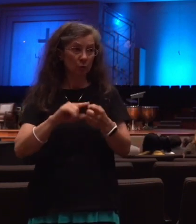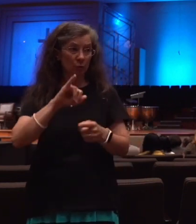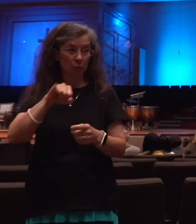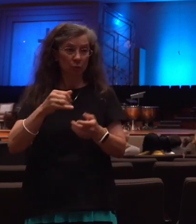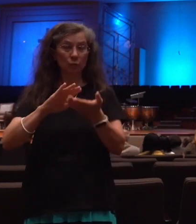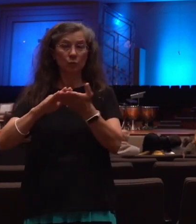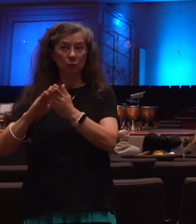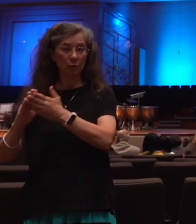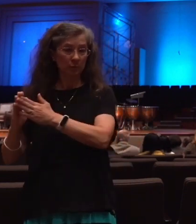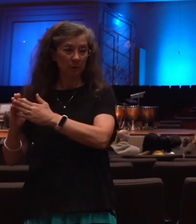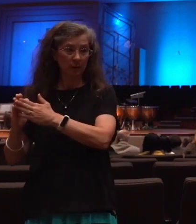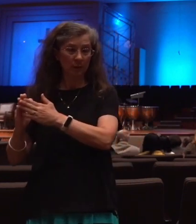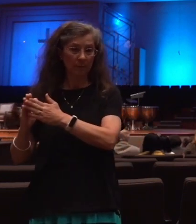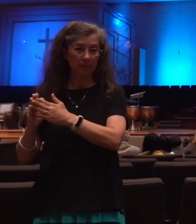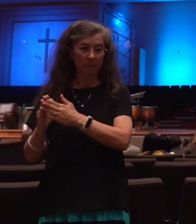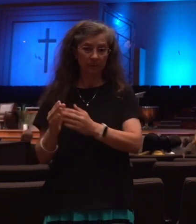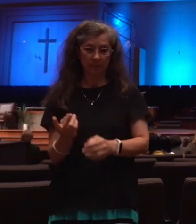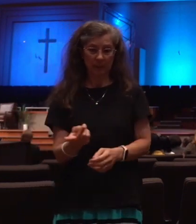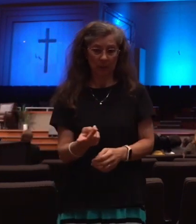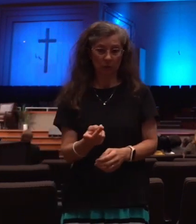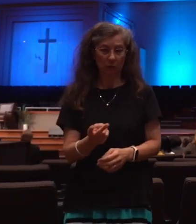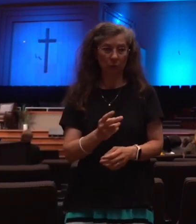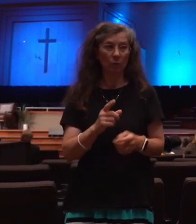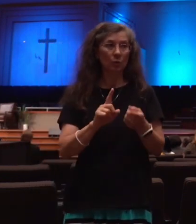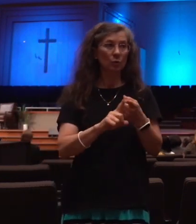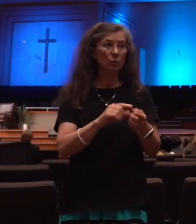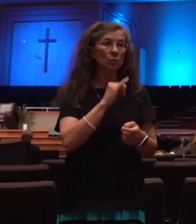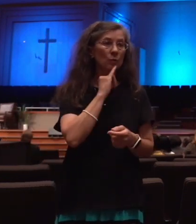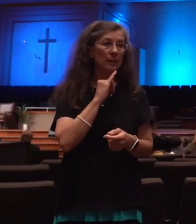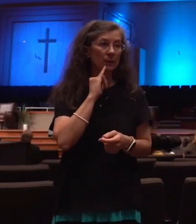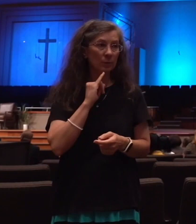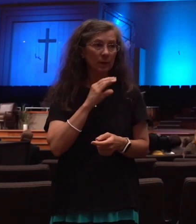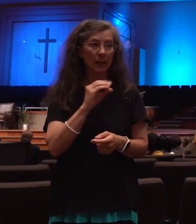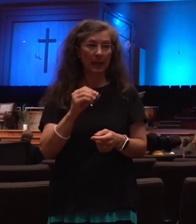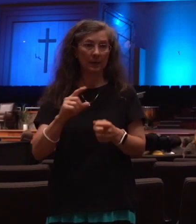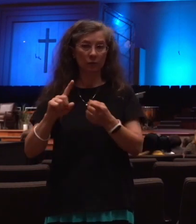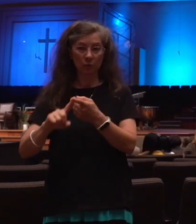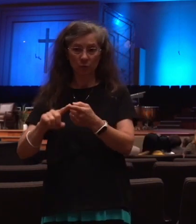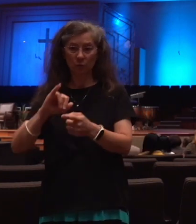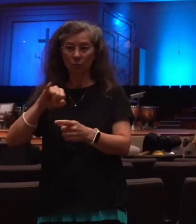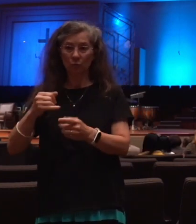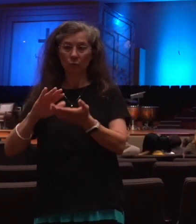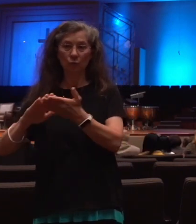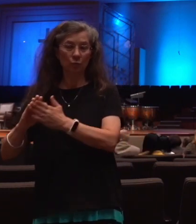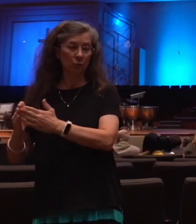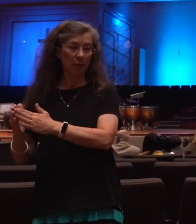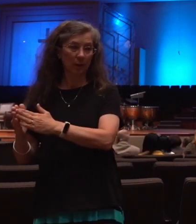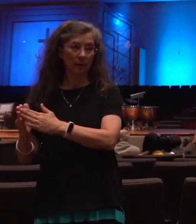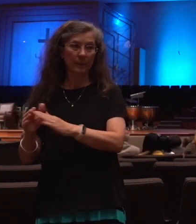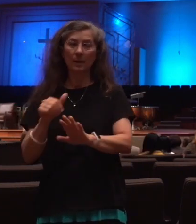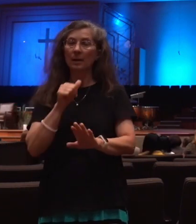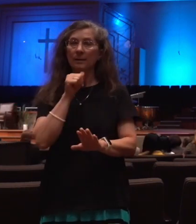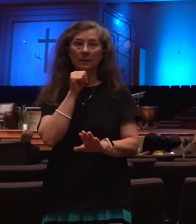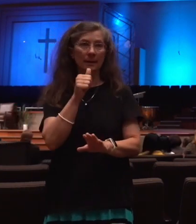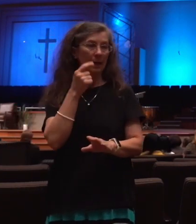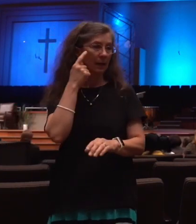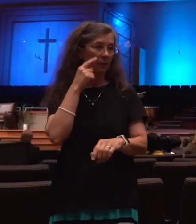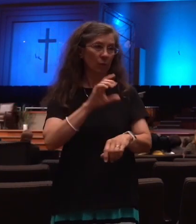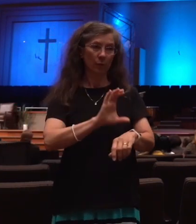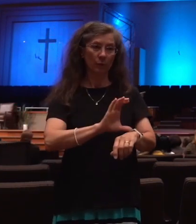So, it's these two facets that it's related to. The church, as we said weeks gone by, it's not in there,